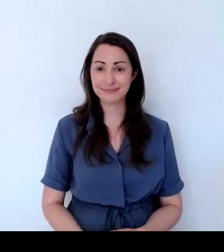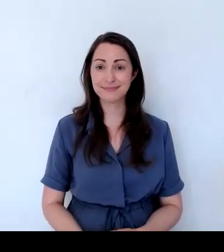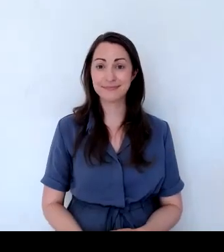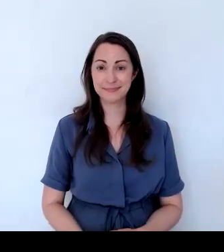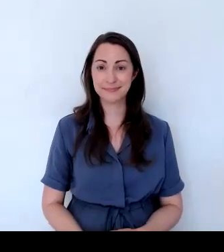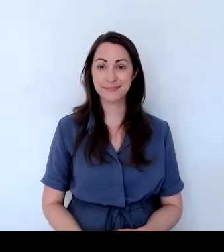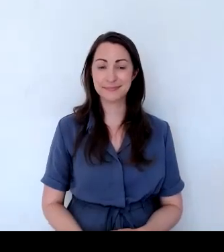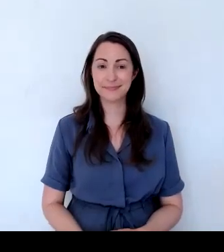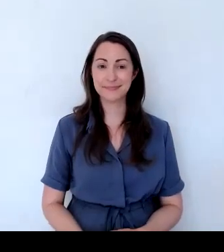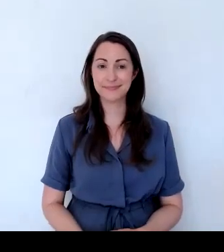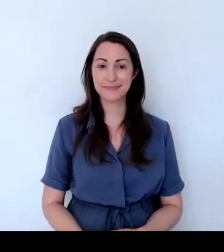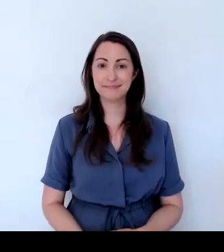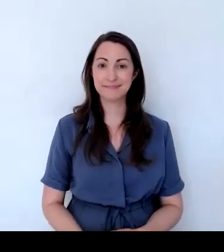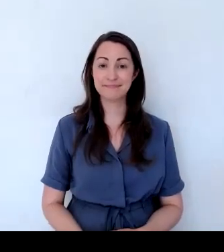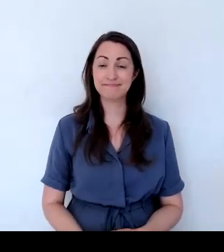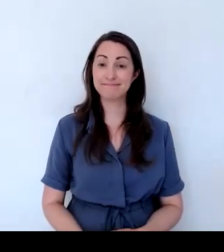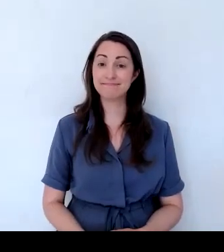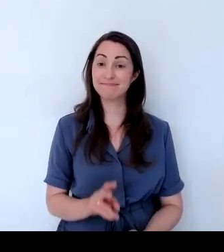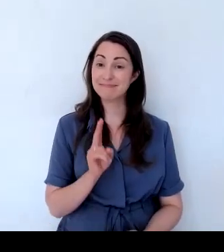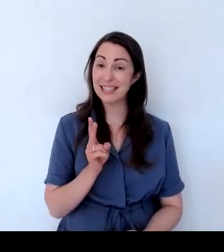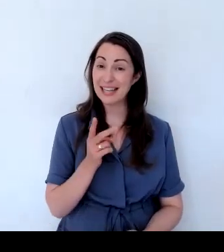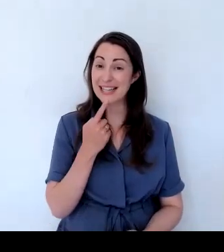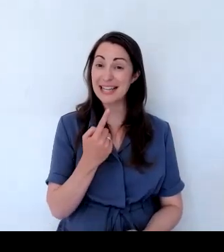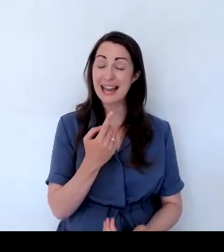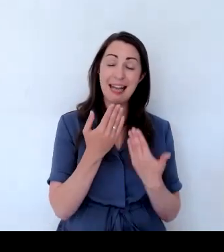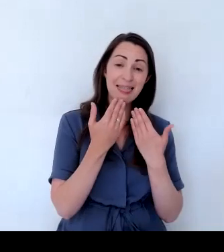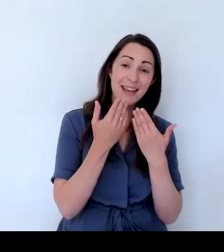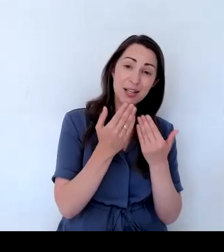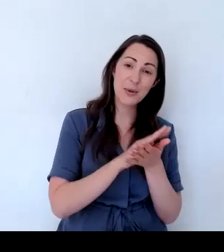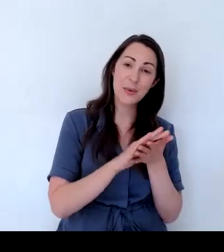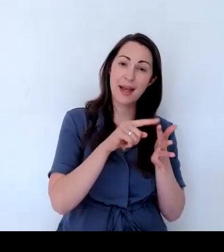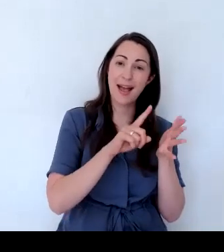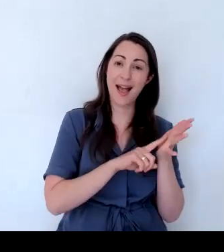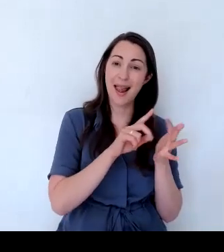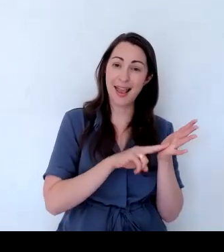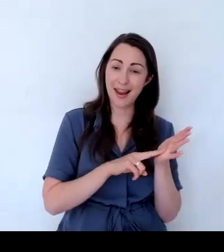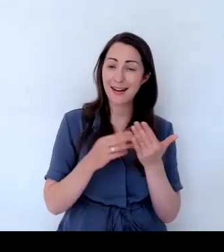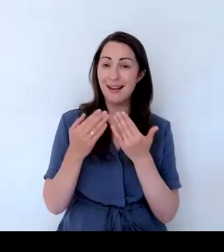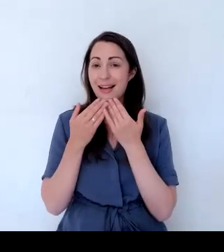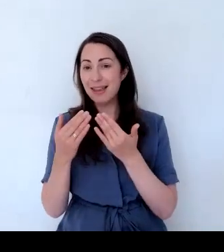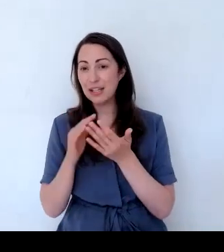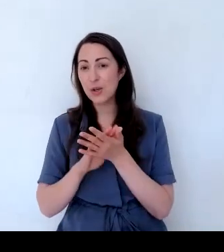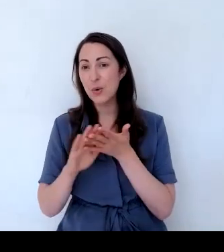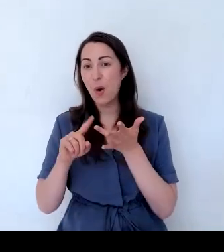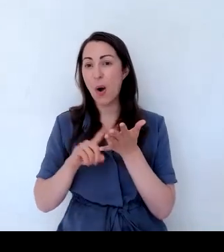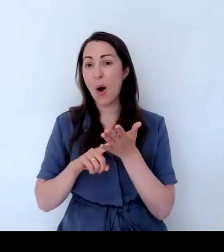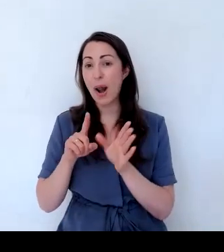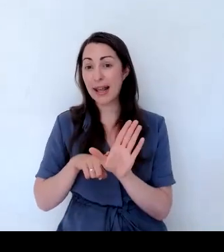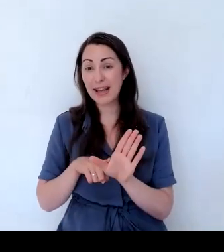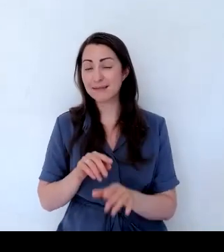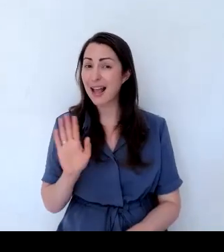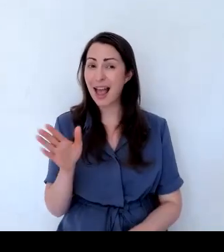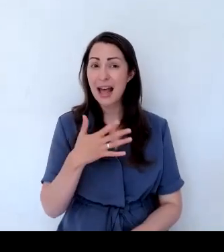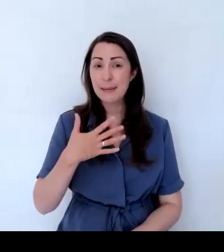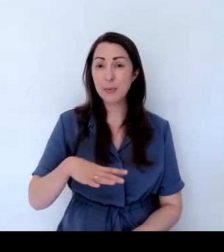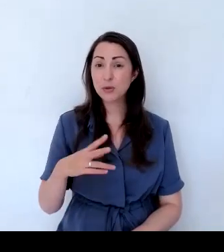Thank you. So I'll just say thank you again to Holly and Helen. Thank you so much. Thank you. If anybody does want to get in touch, please